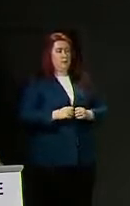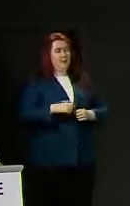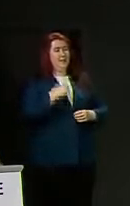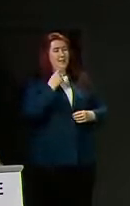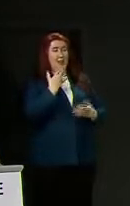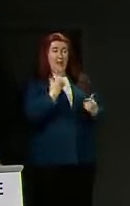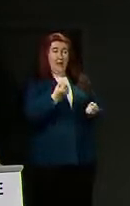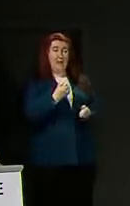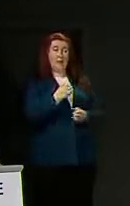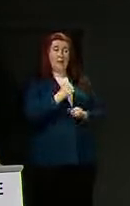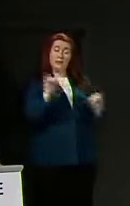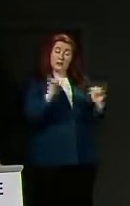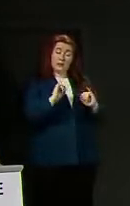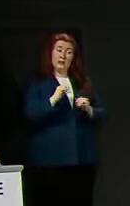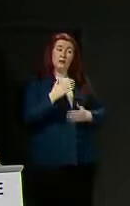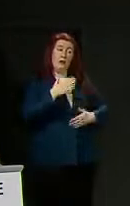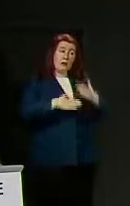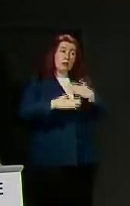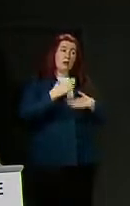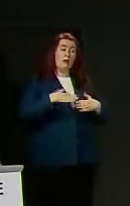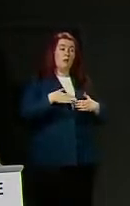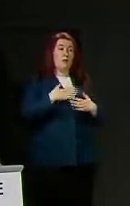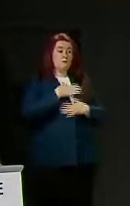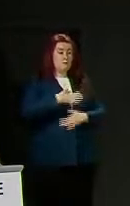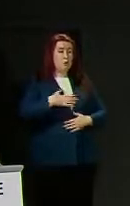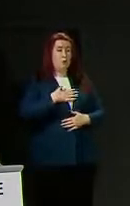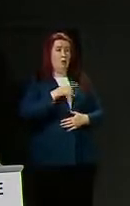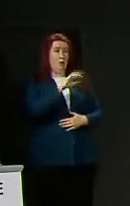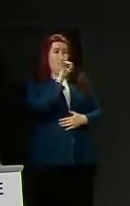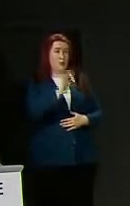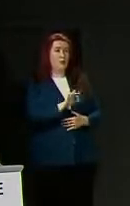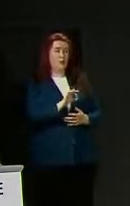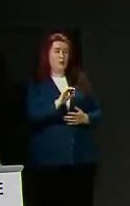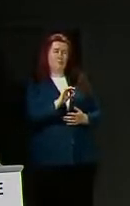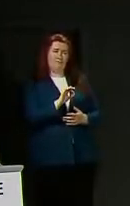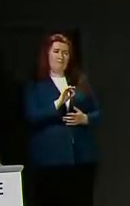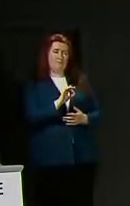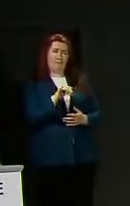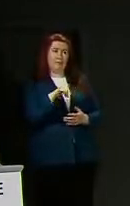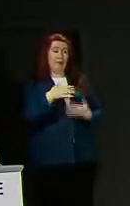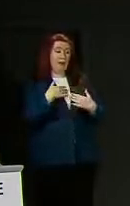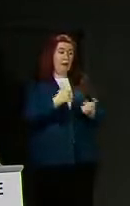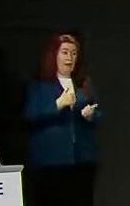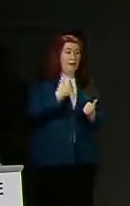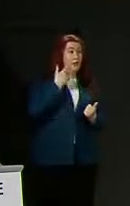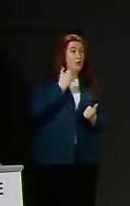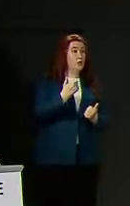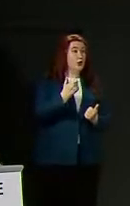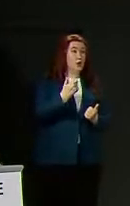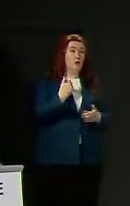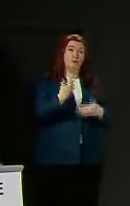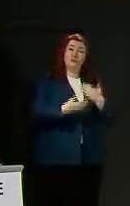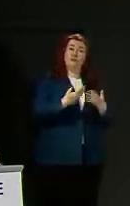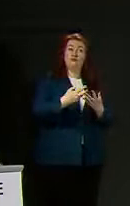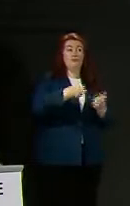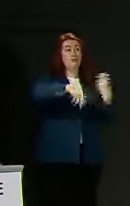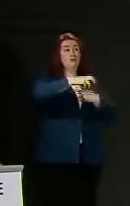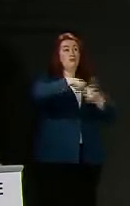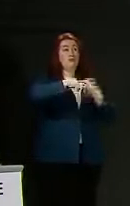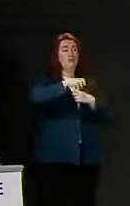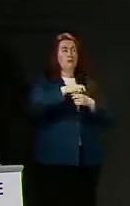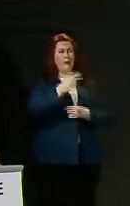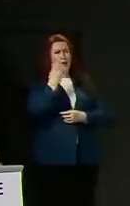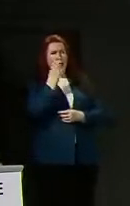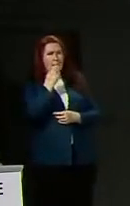ethical and moral questions around building a society where the healthy and young are left to circulate and the